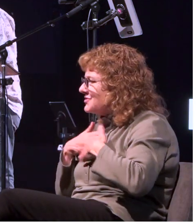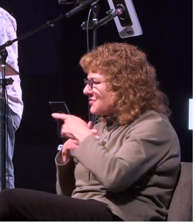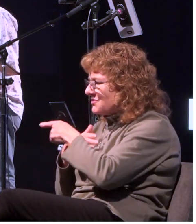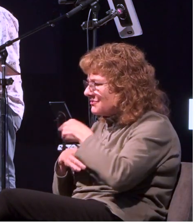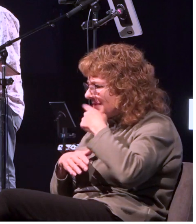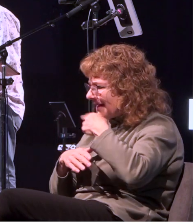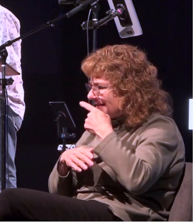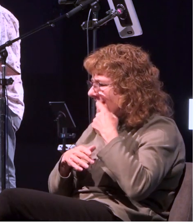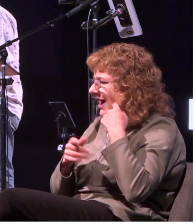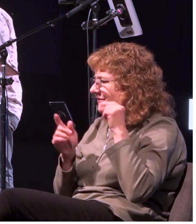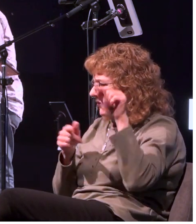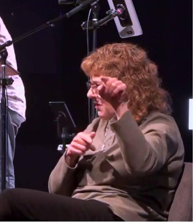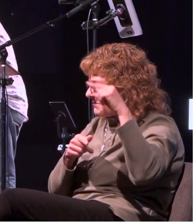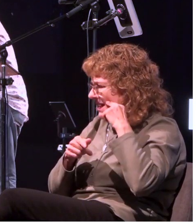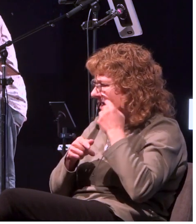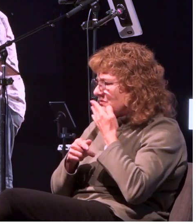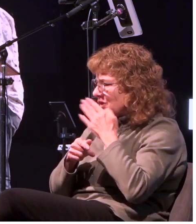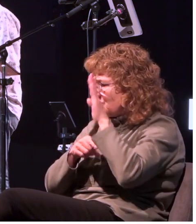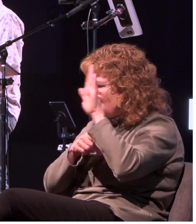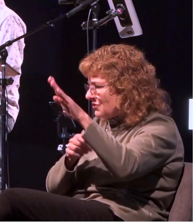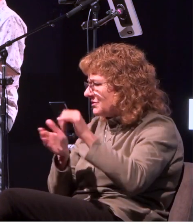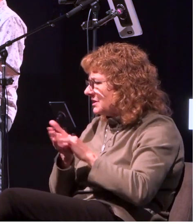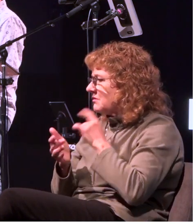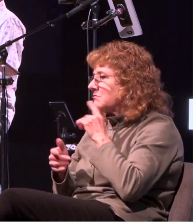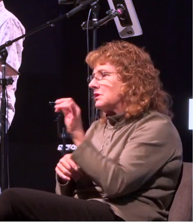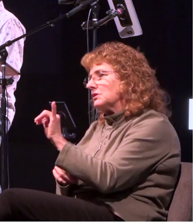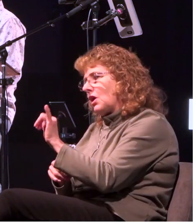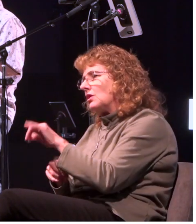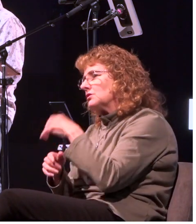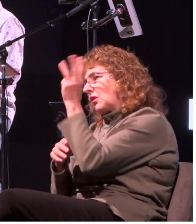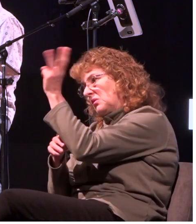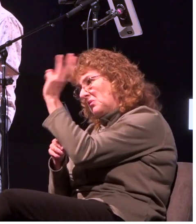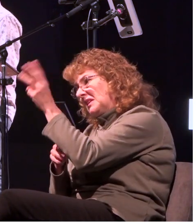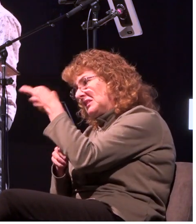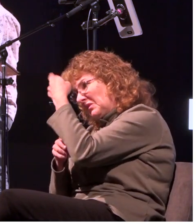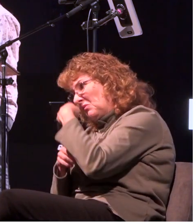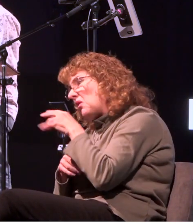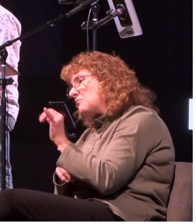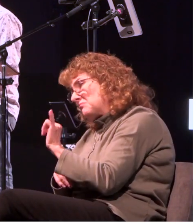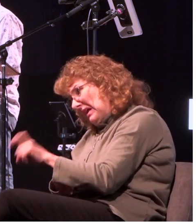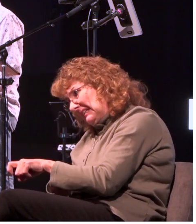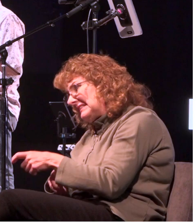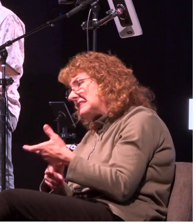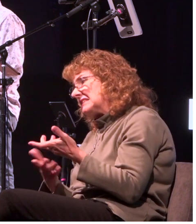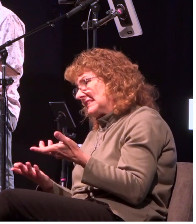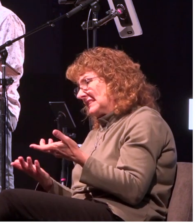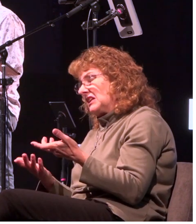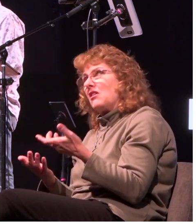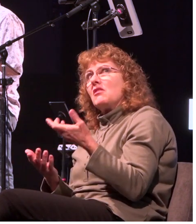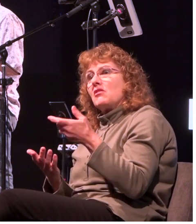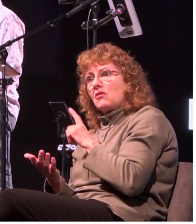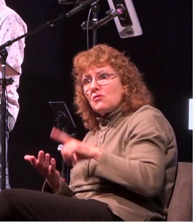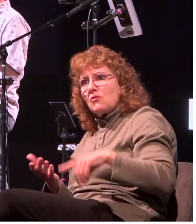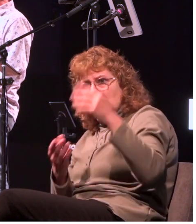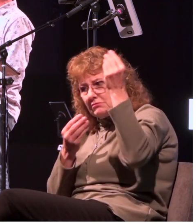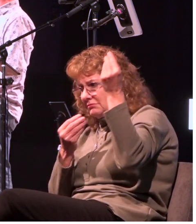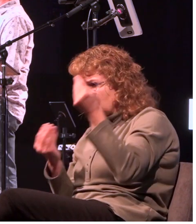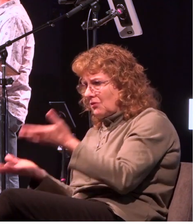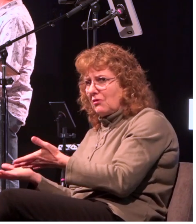so you must also bear witness in rome the lord himself had told paul that now two quick applications on